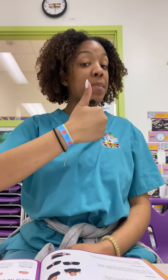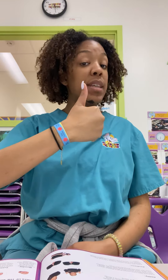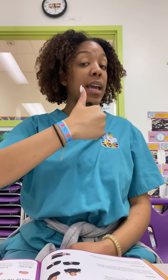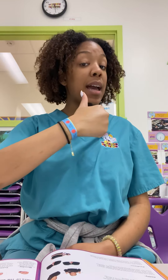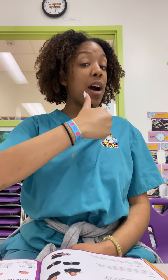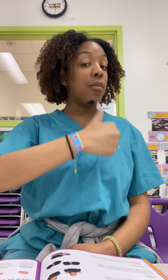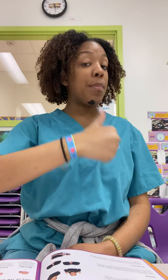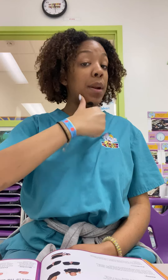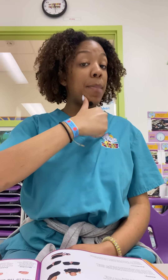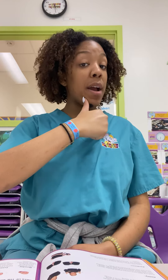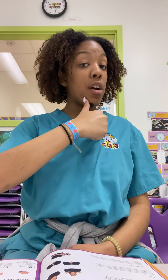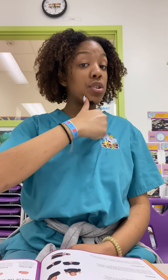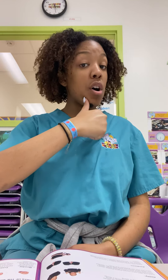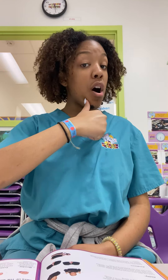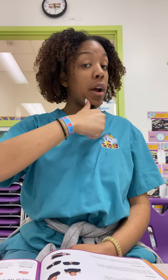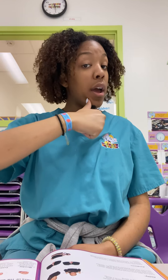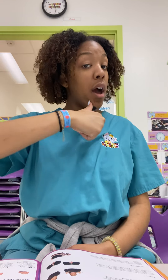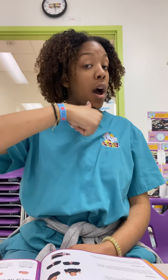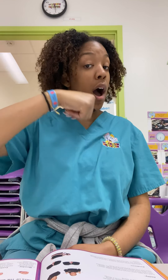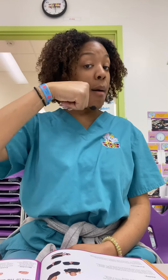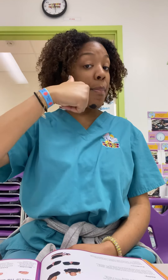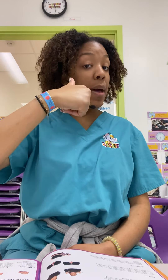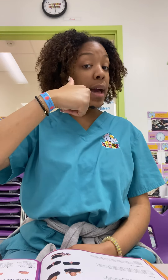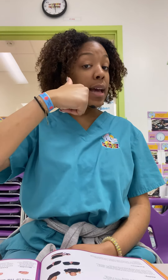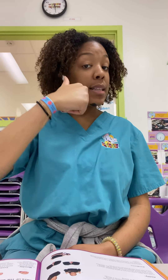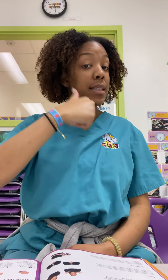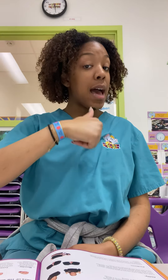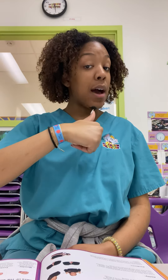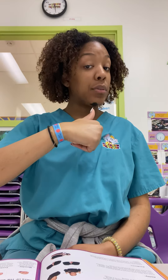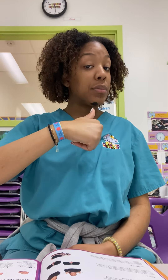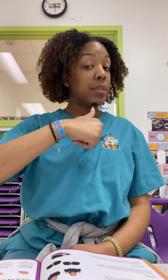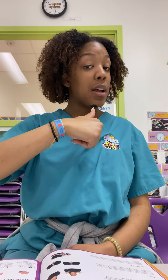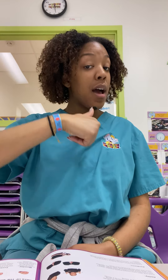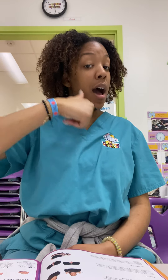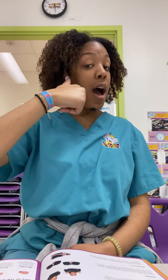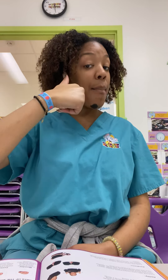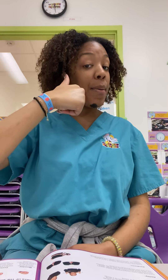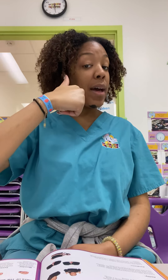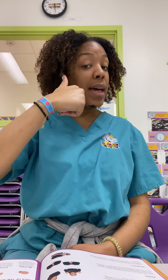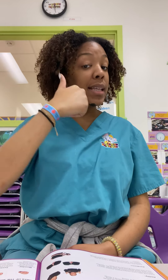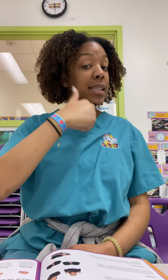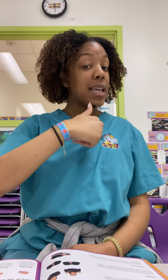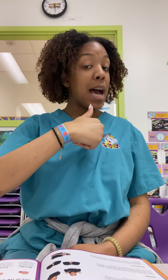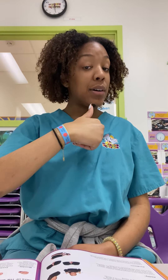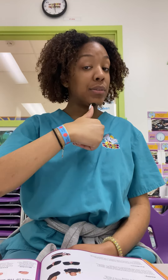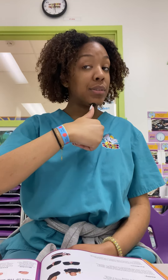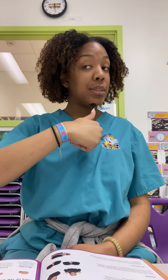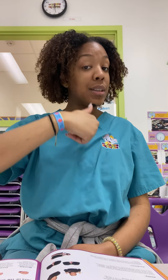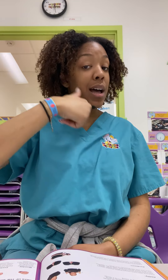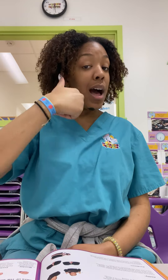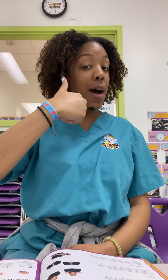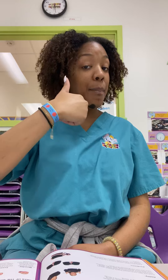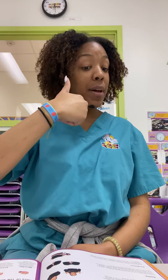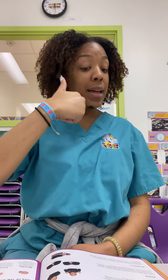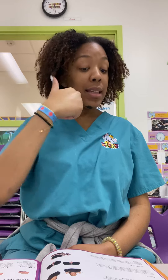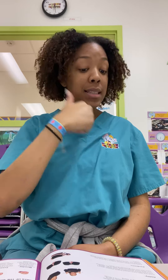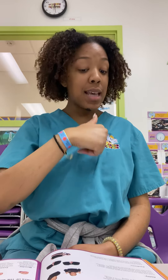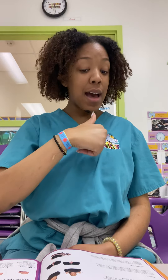sticking out, put it by our jaw. Up, down, up, down, up, down.